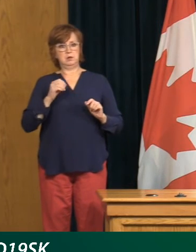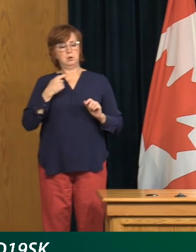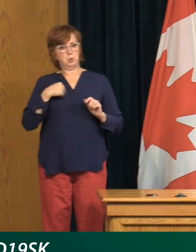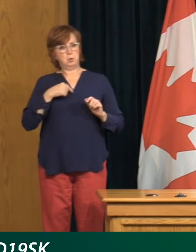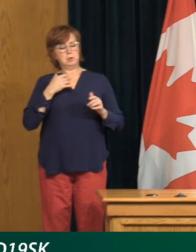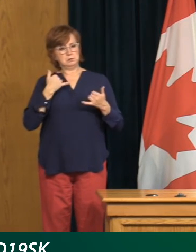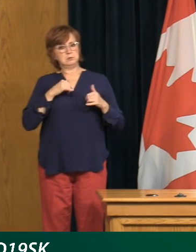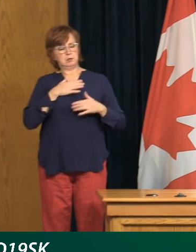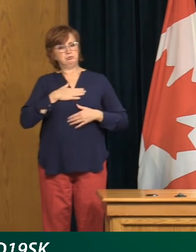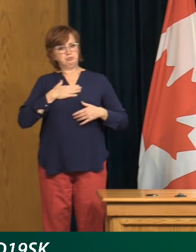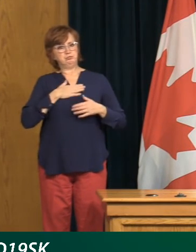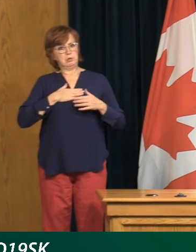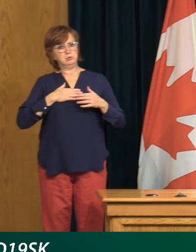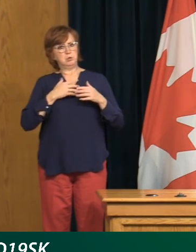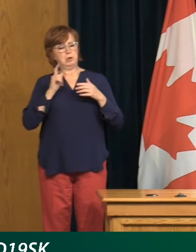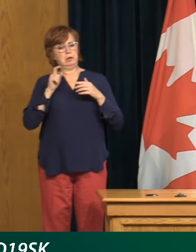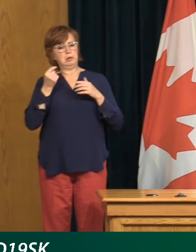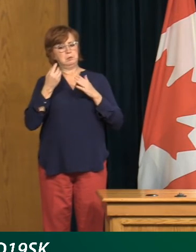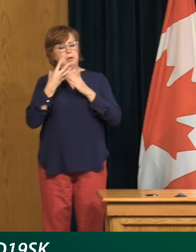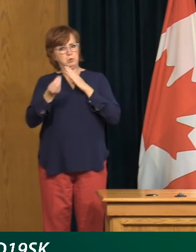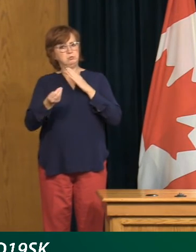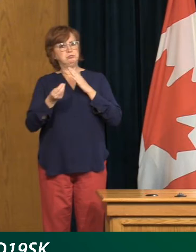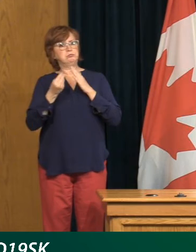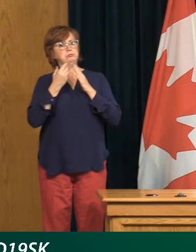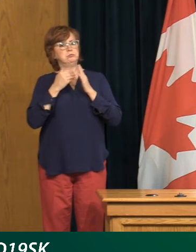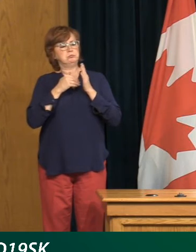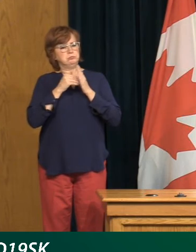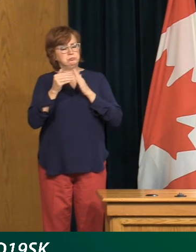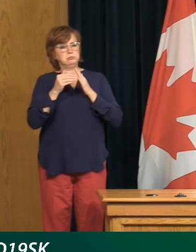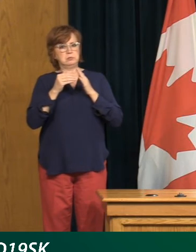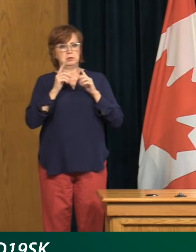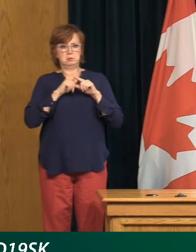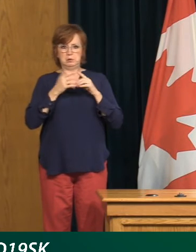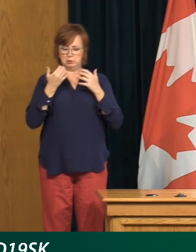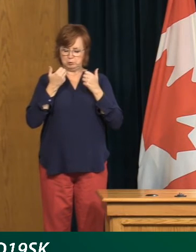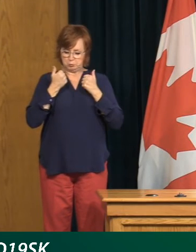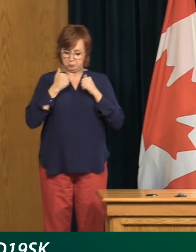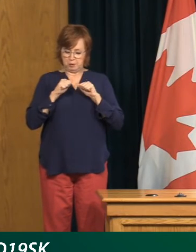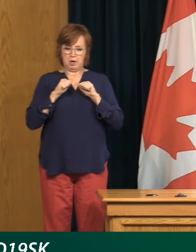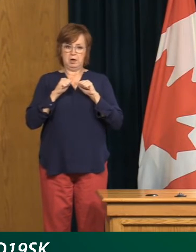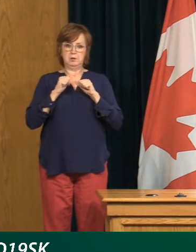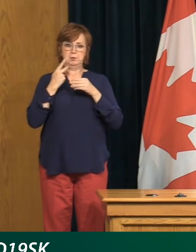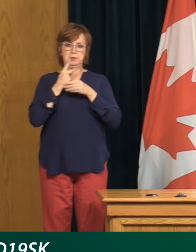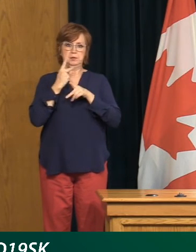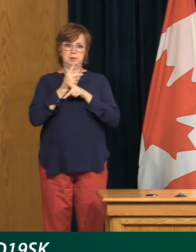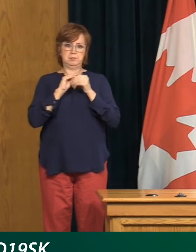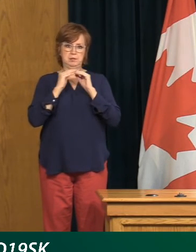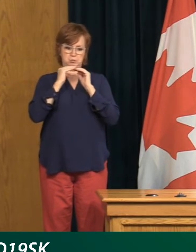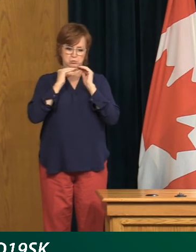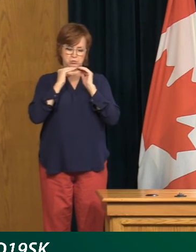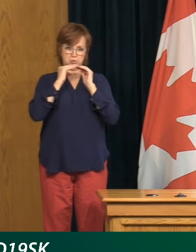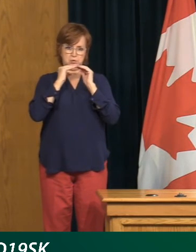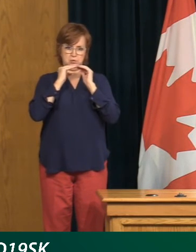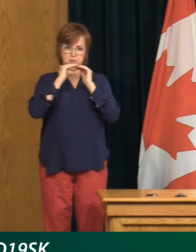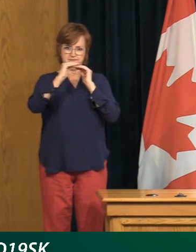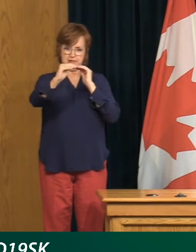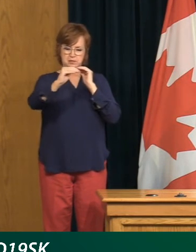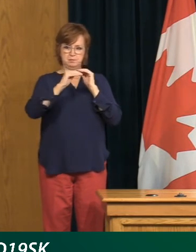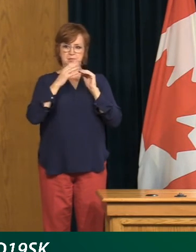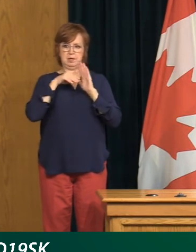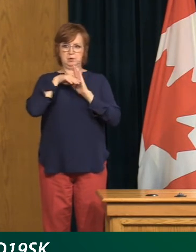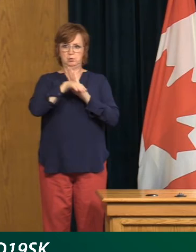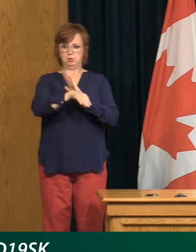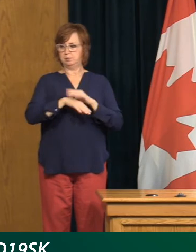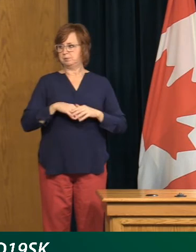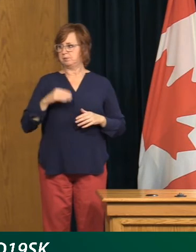enjoying. But we really need to keep our case numbers as low as possible and as flat of a line as possible. Thank you. Dr.